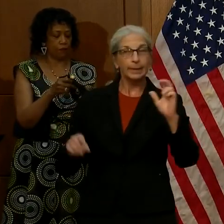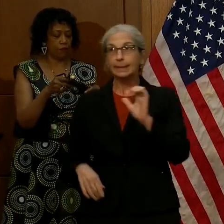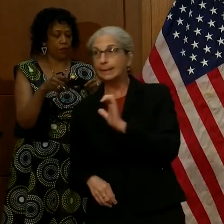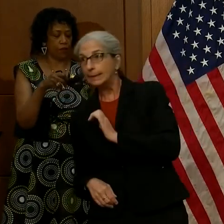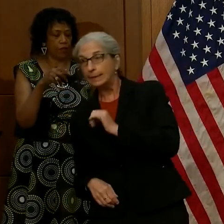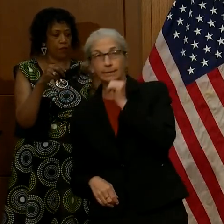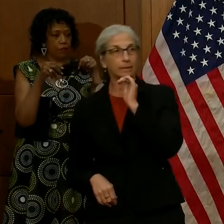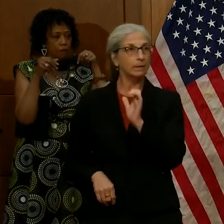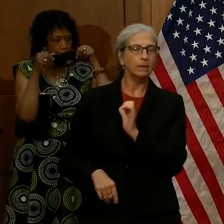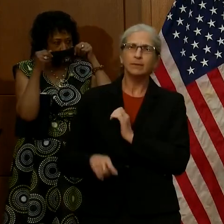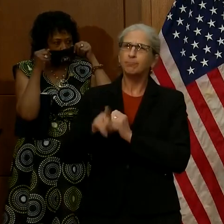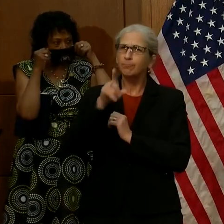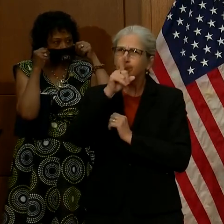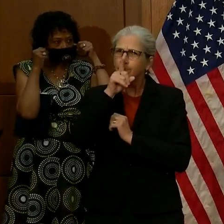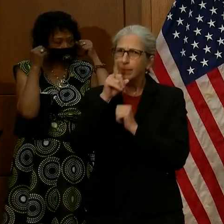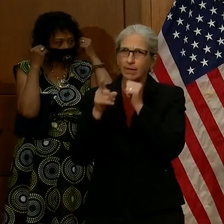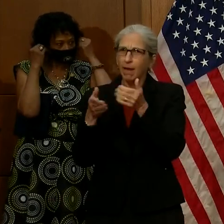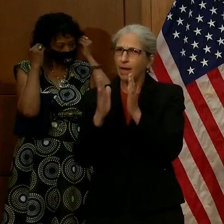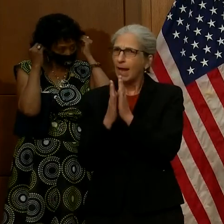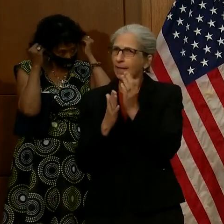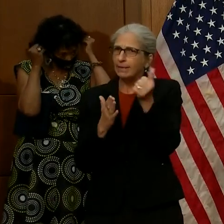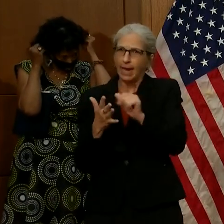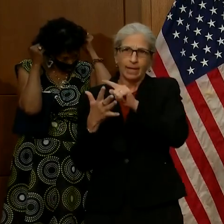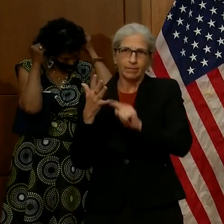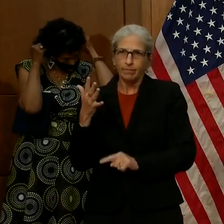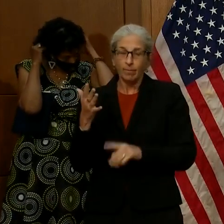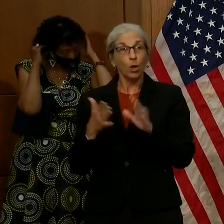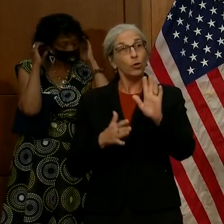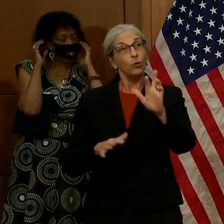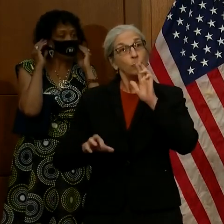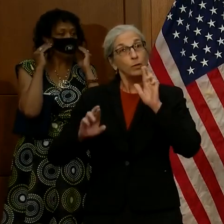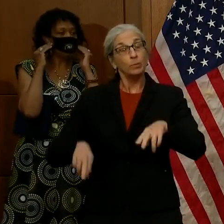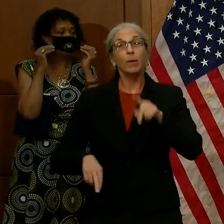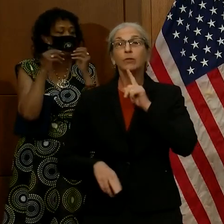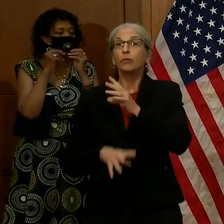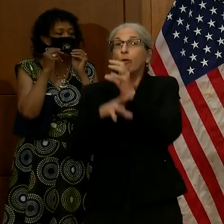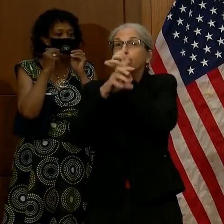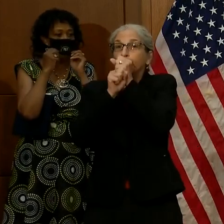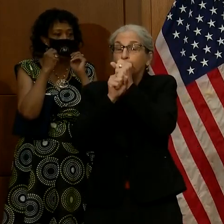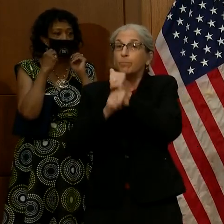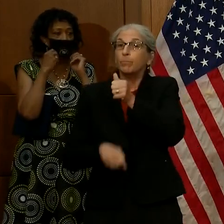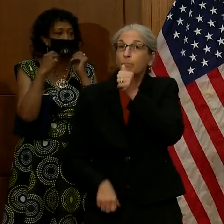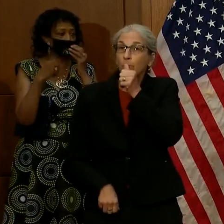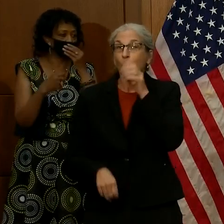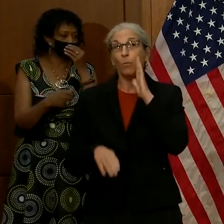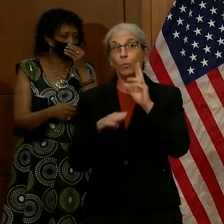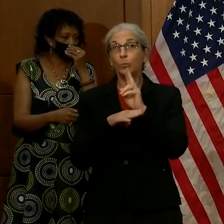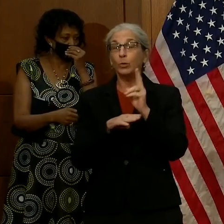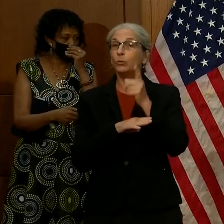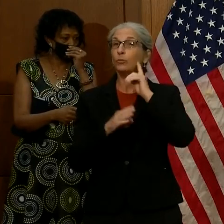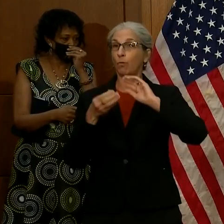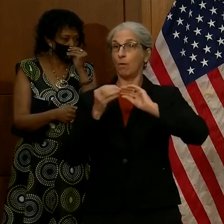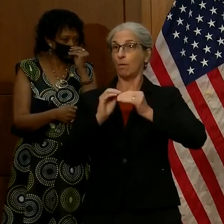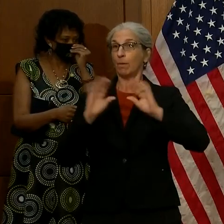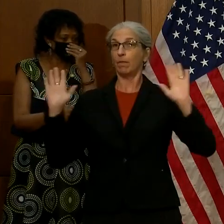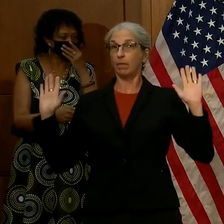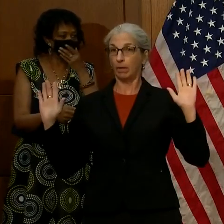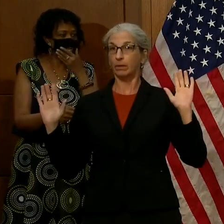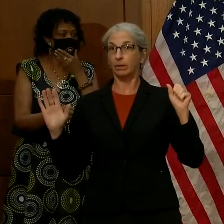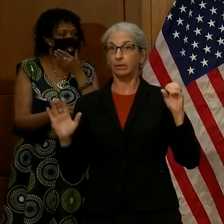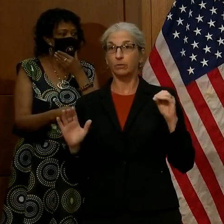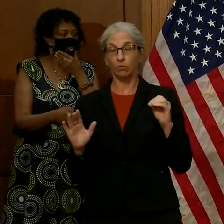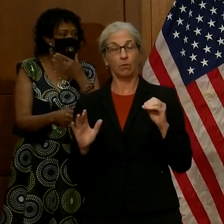are protected by law, and will only be used for statistical purposes. Thank